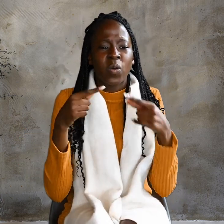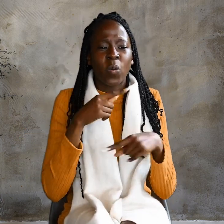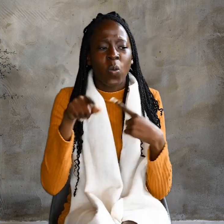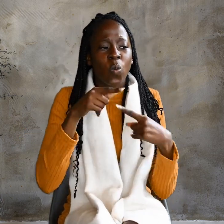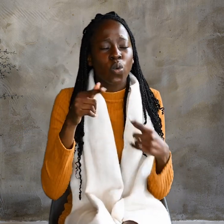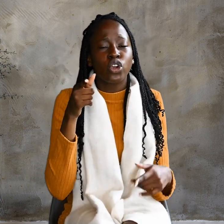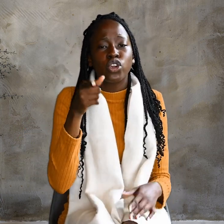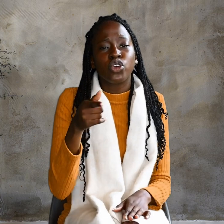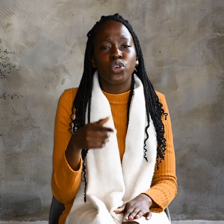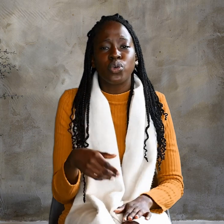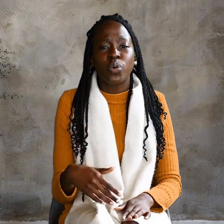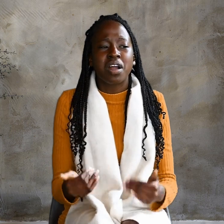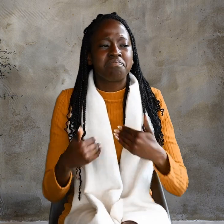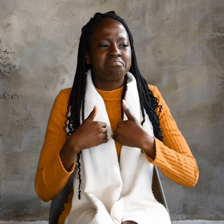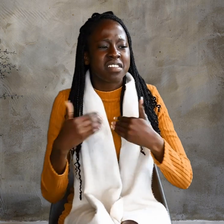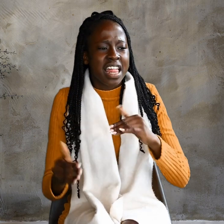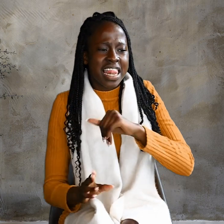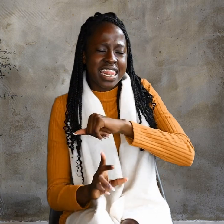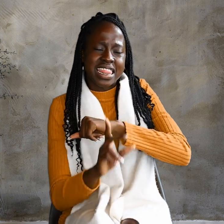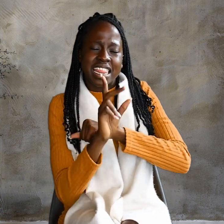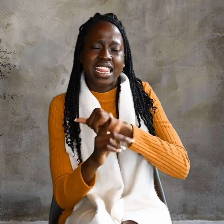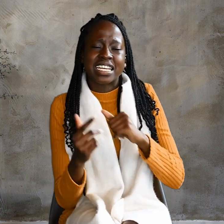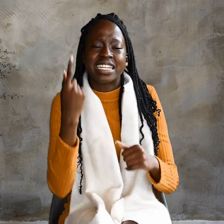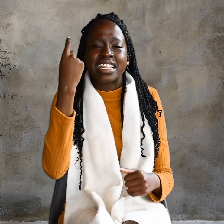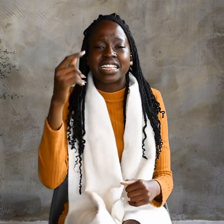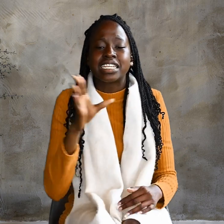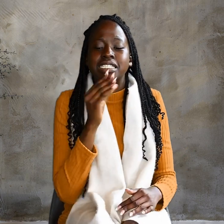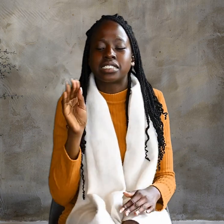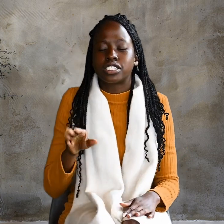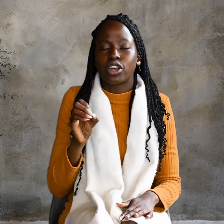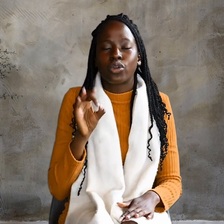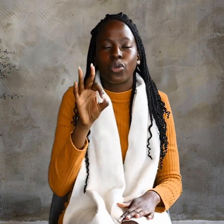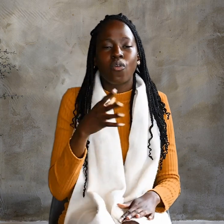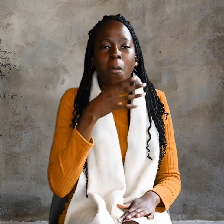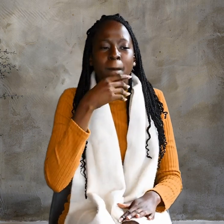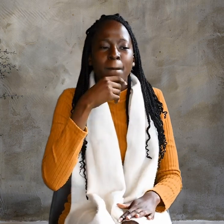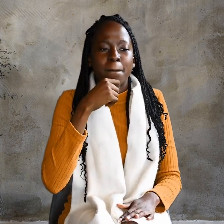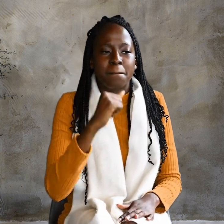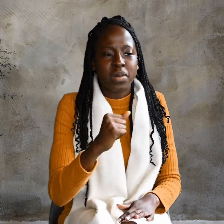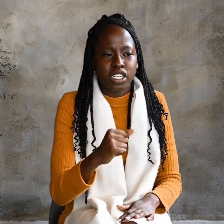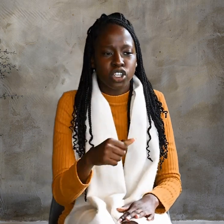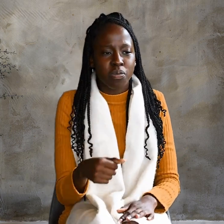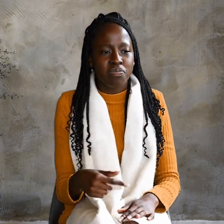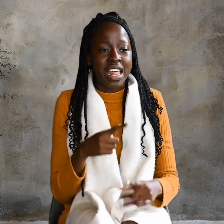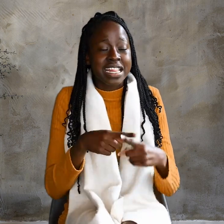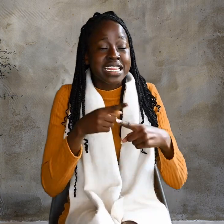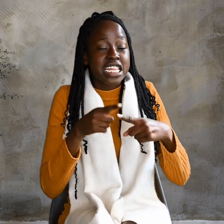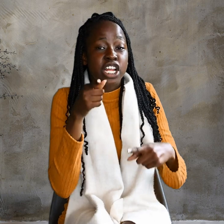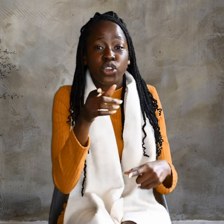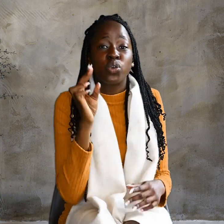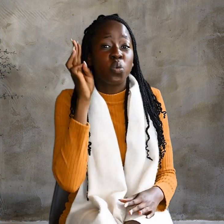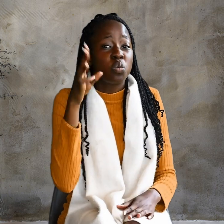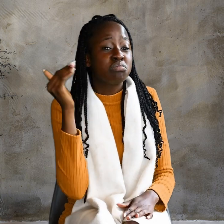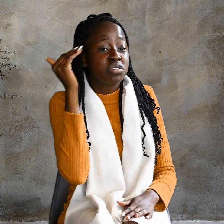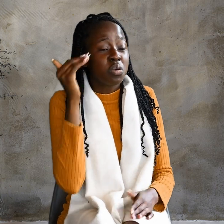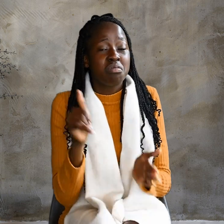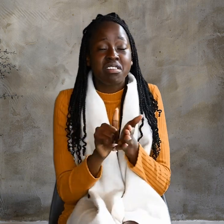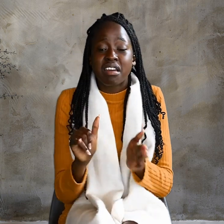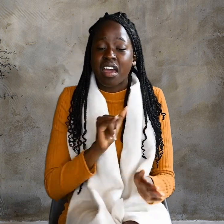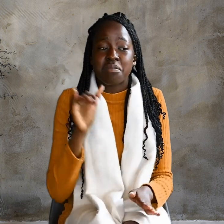When you have lifted up the Son of Man, Then you will know that I am he, And that